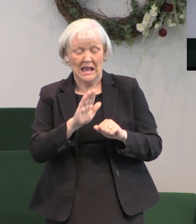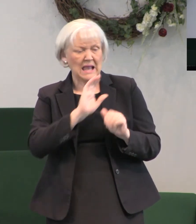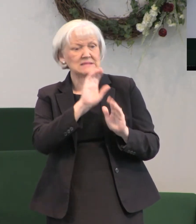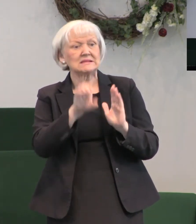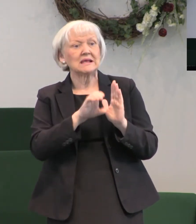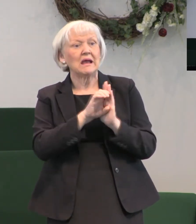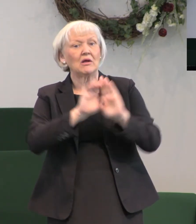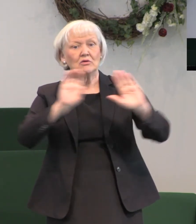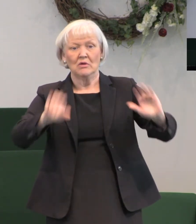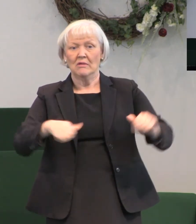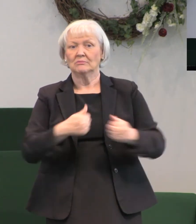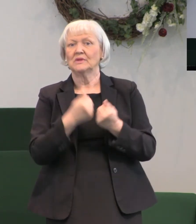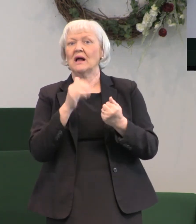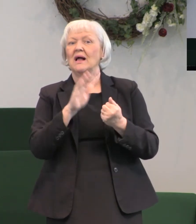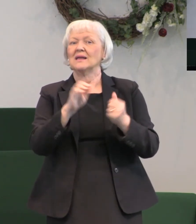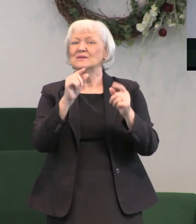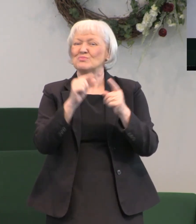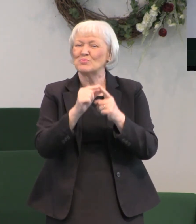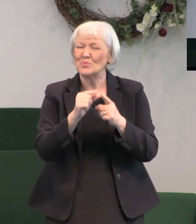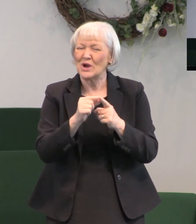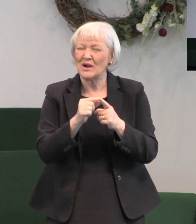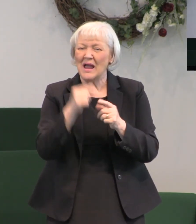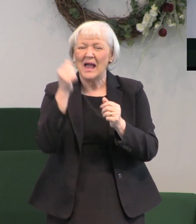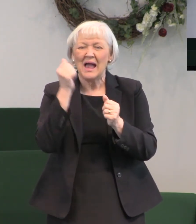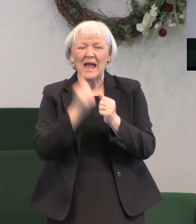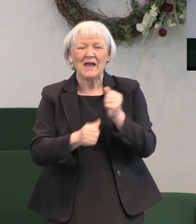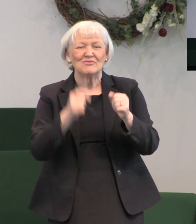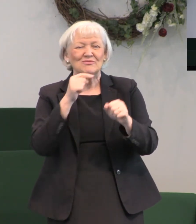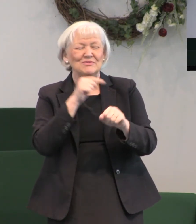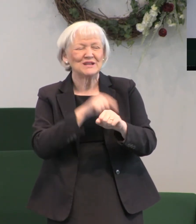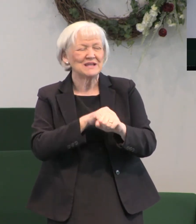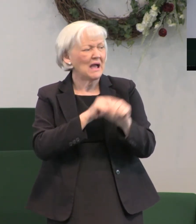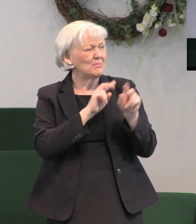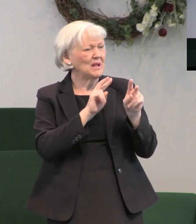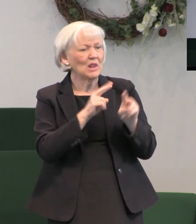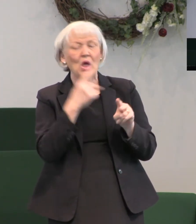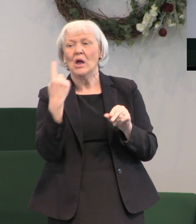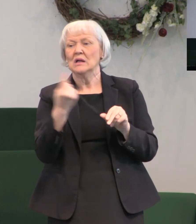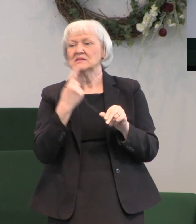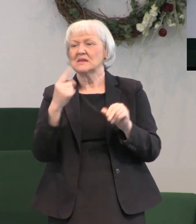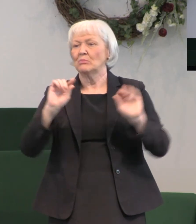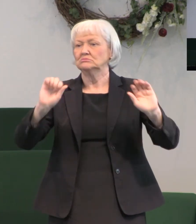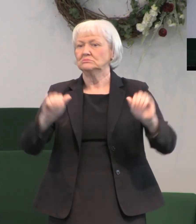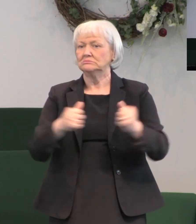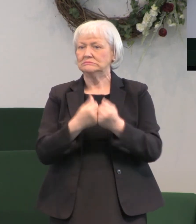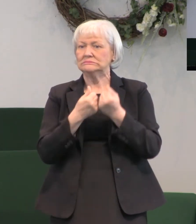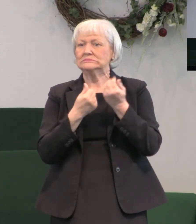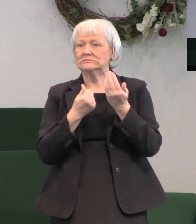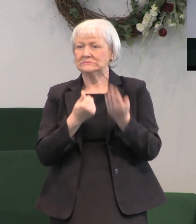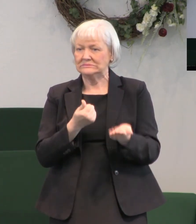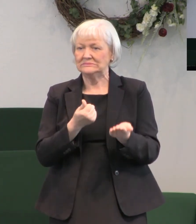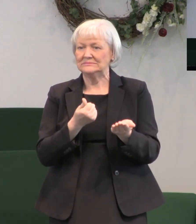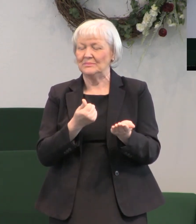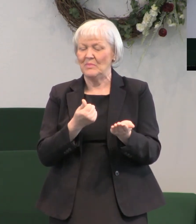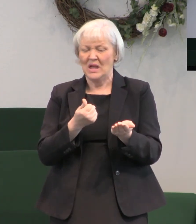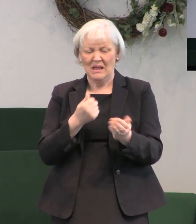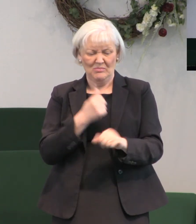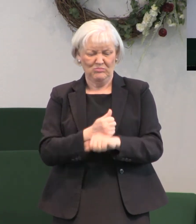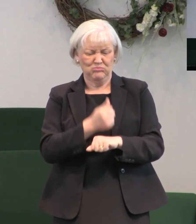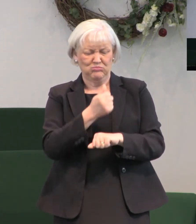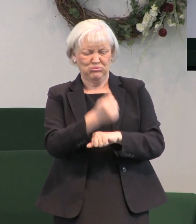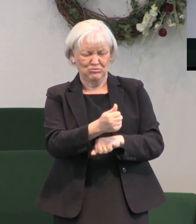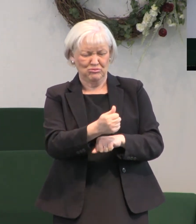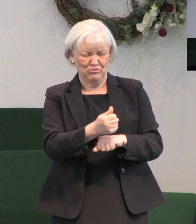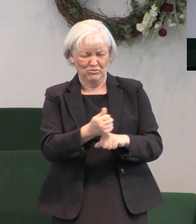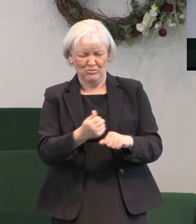challenged His words. Every time He turned around, somebody challenged Him and accused Him and